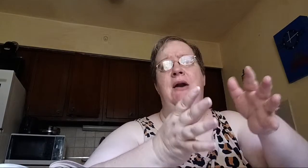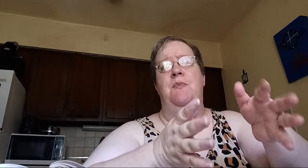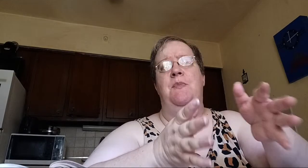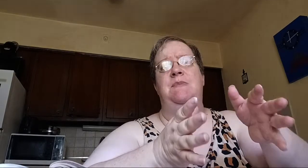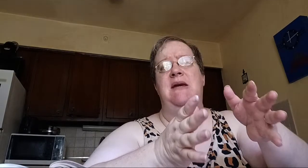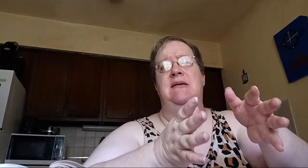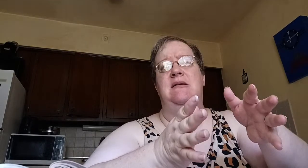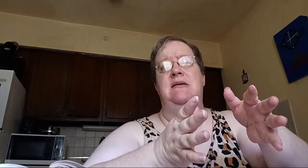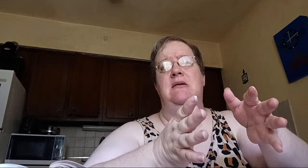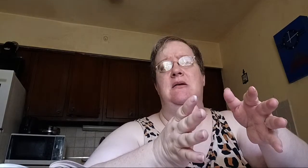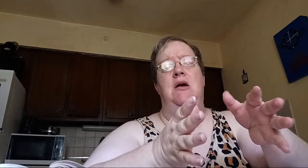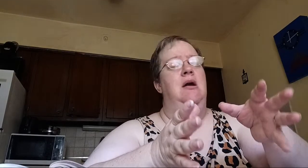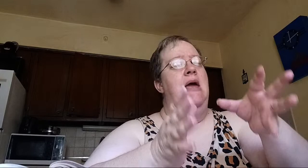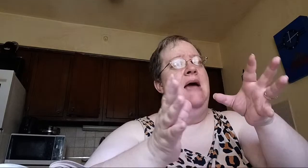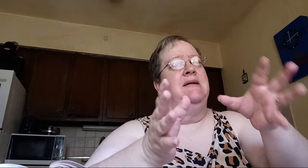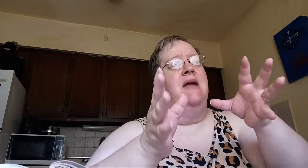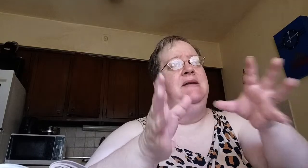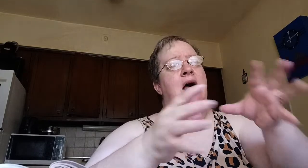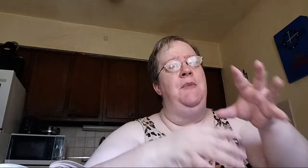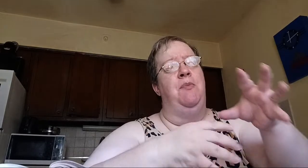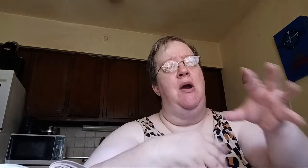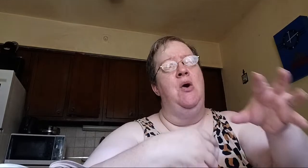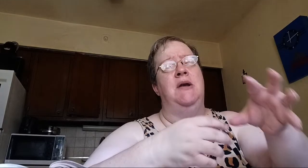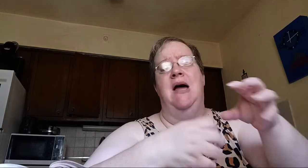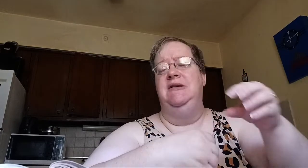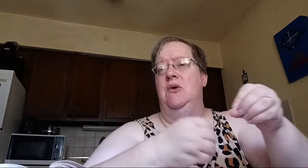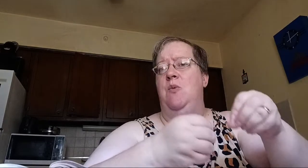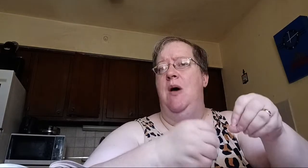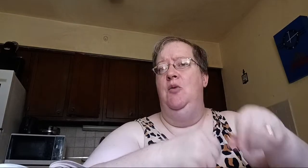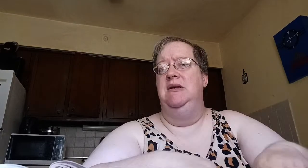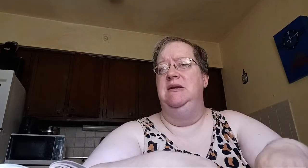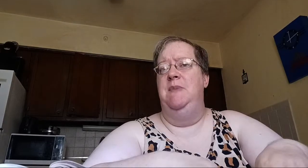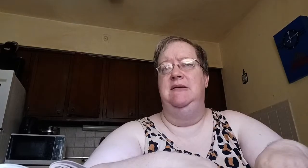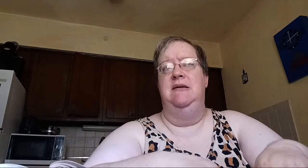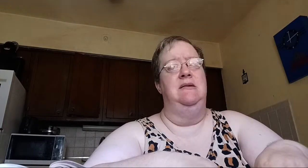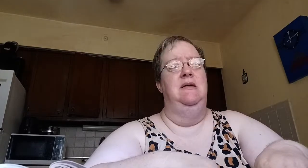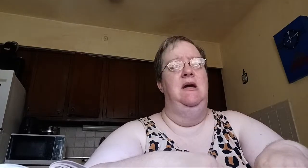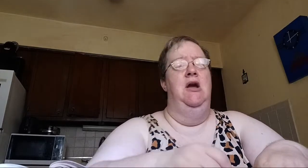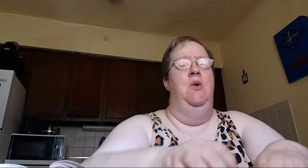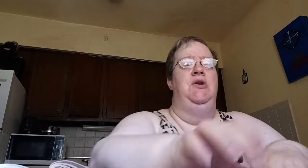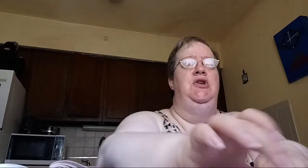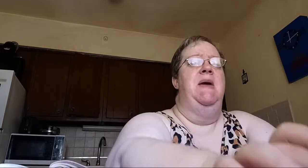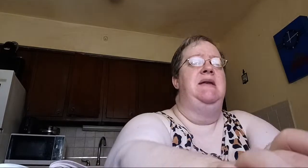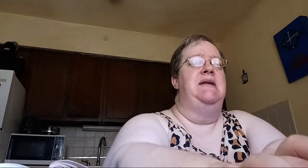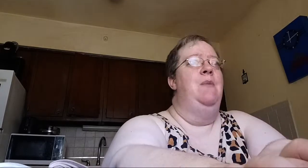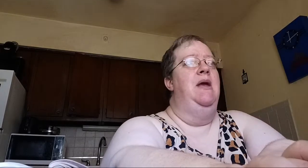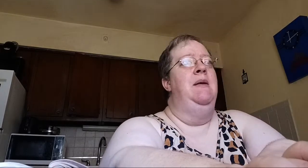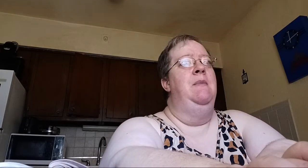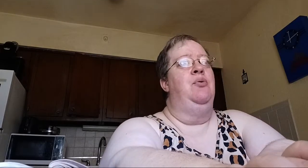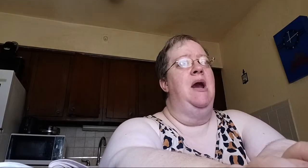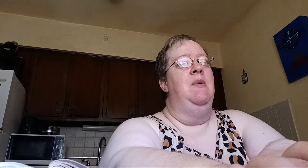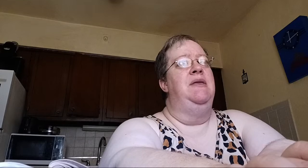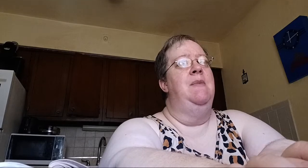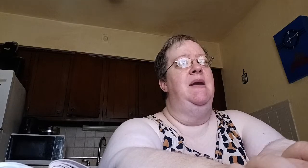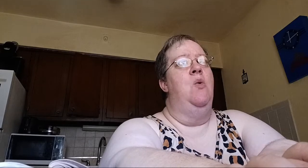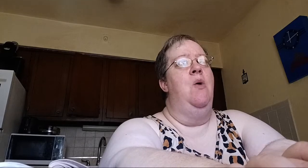open spaces, ask God to help you prioritize those wide open spaces. When you spend time in prayer with him and in quiet,